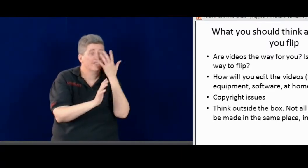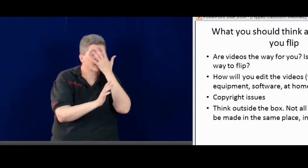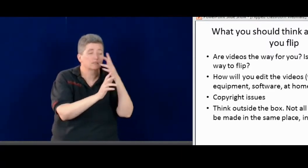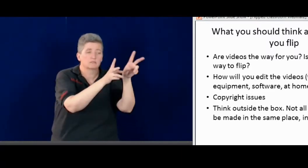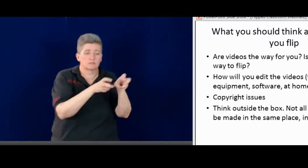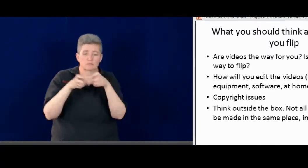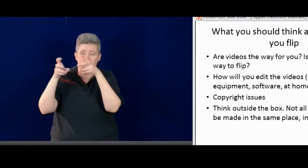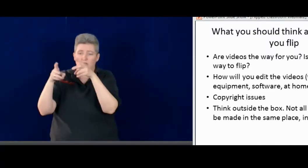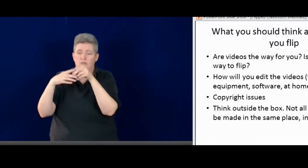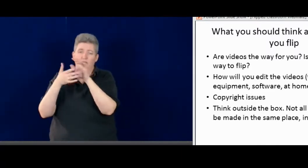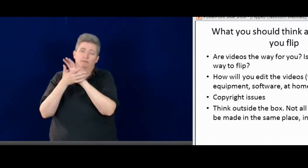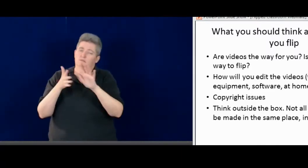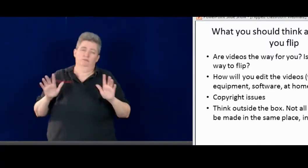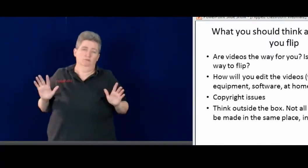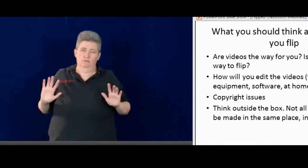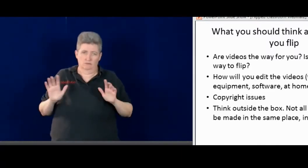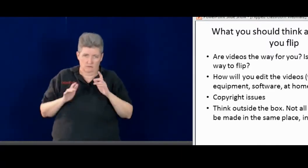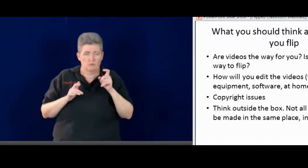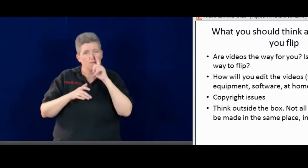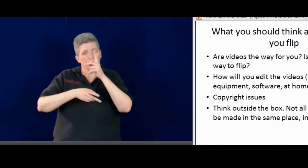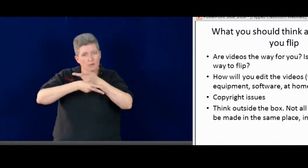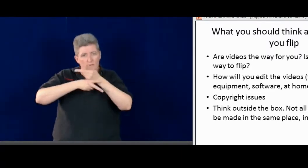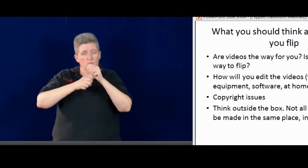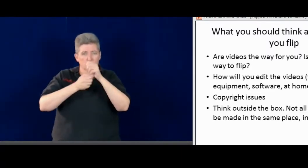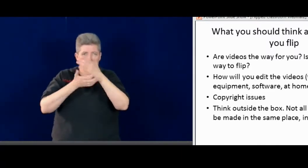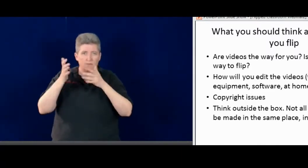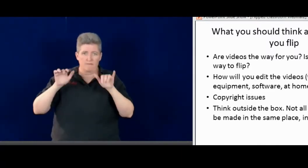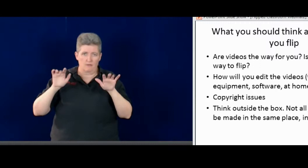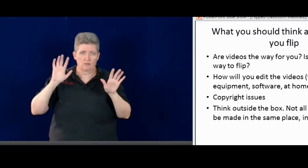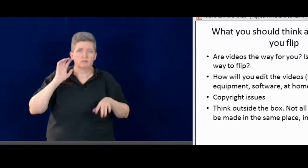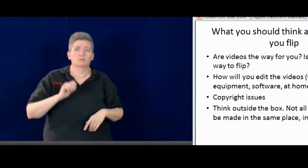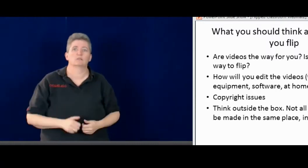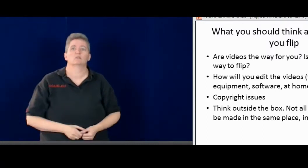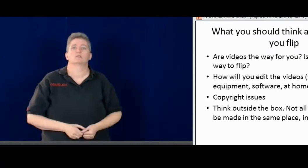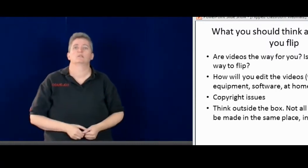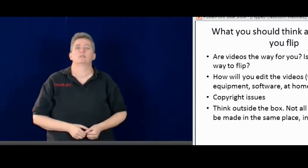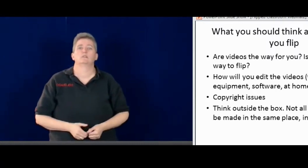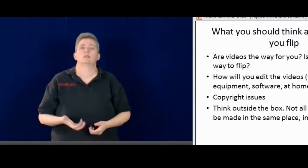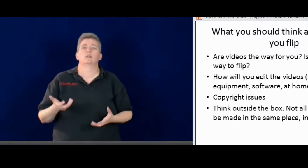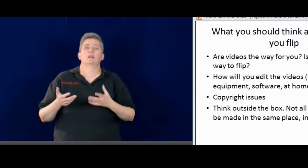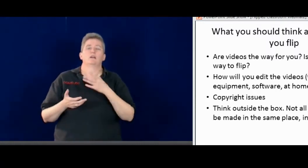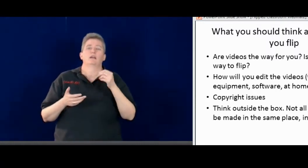Or a student picture of their faces and just add it. You can't do that. You have to be very careful.